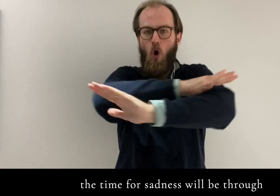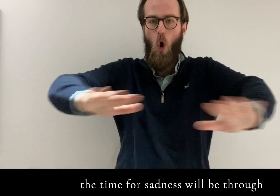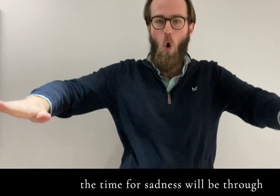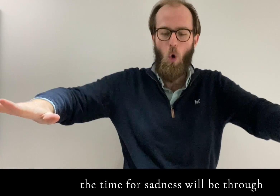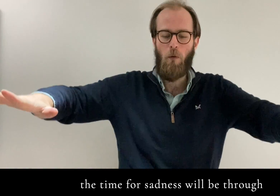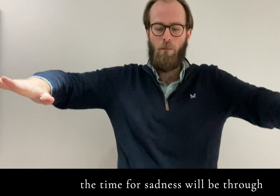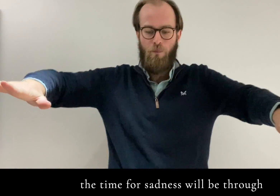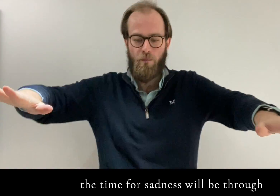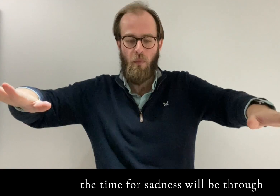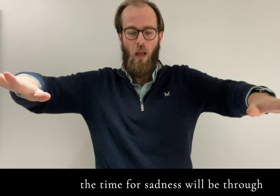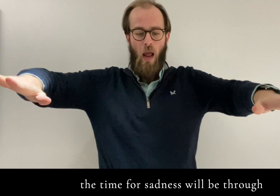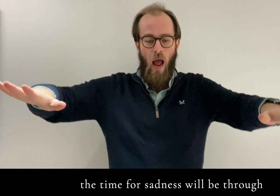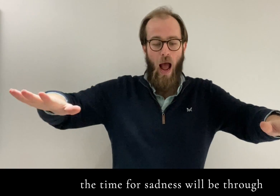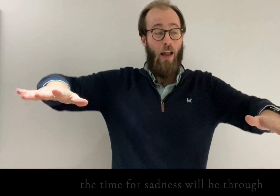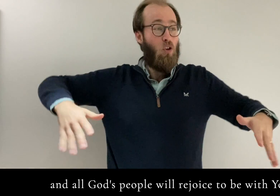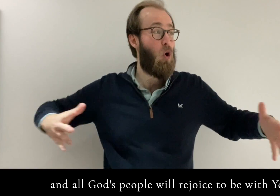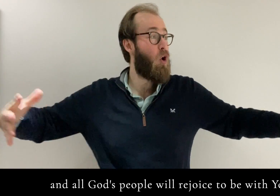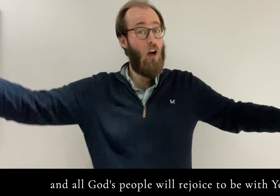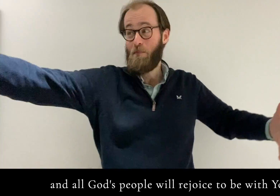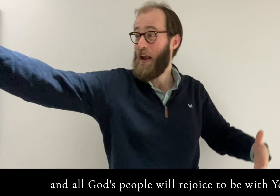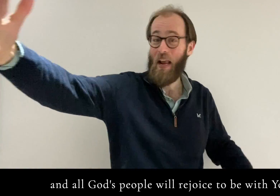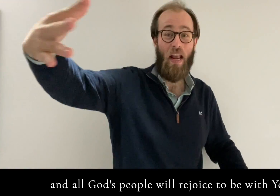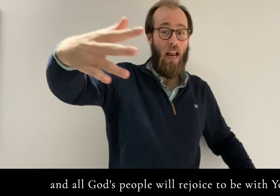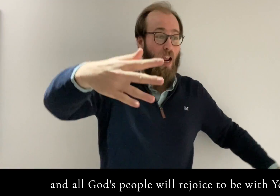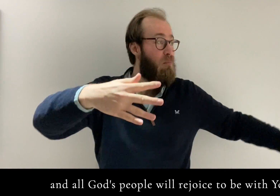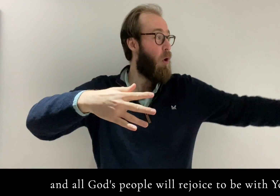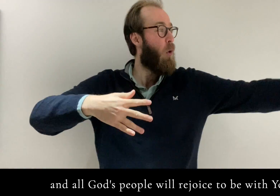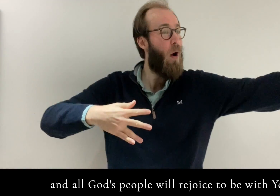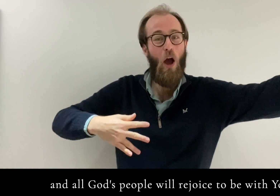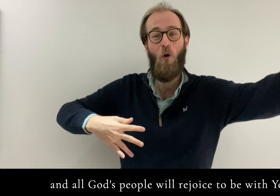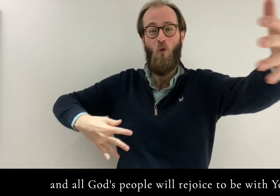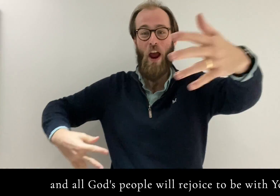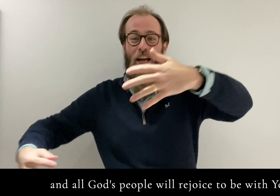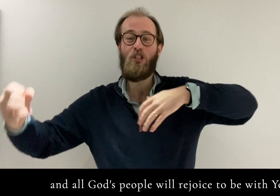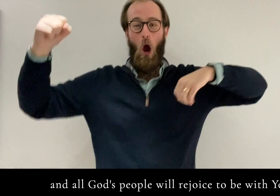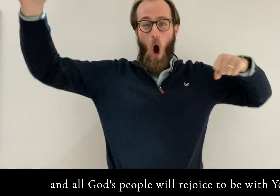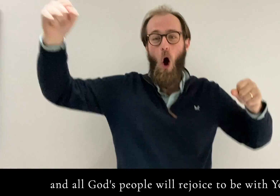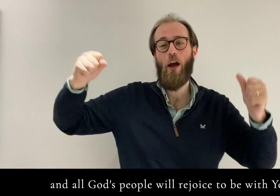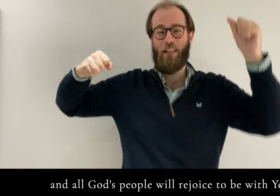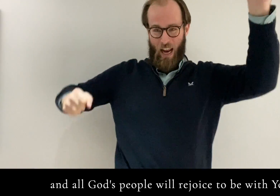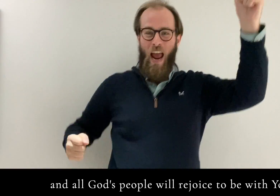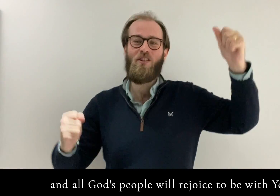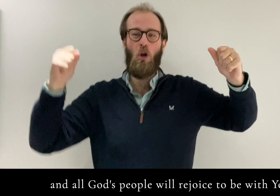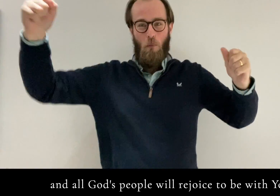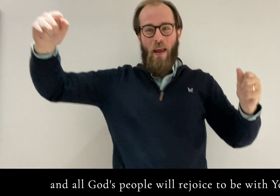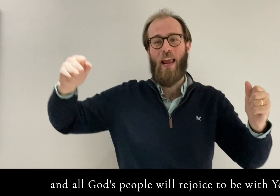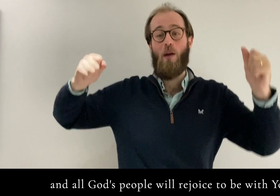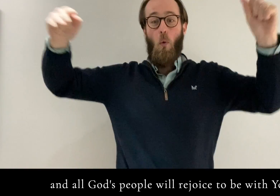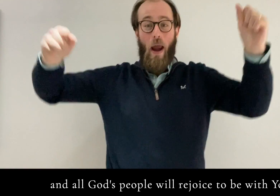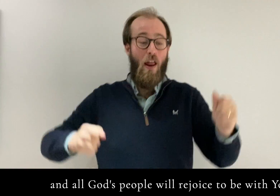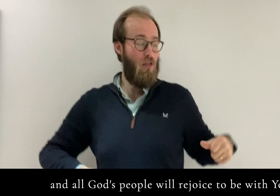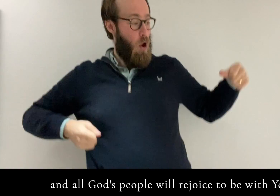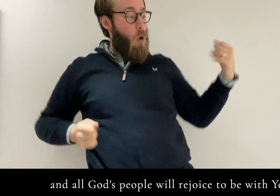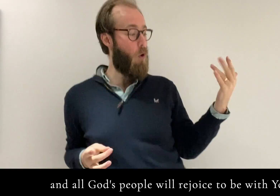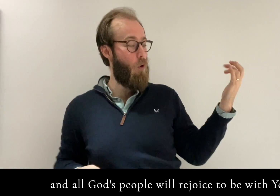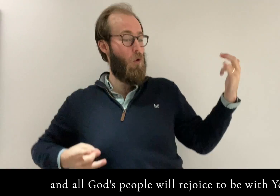through And all God's people will rejoice To be with you